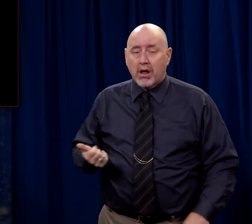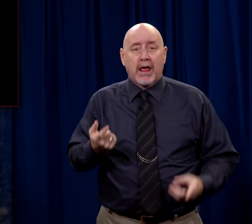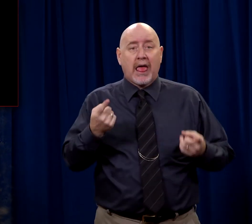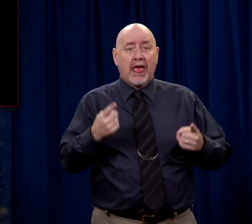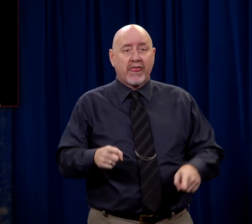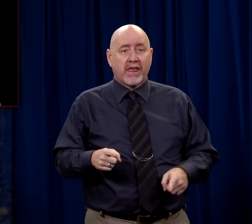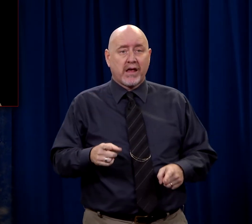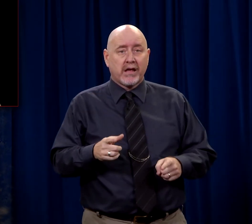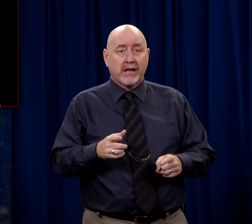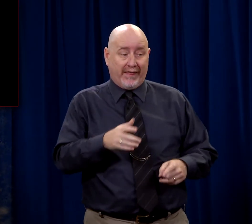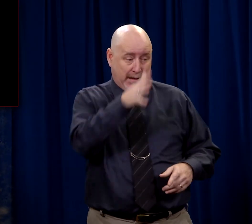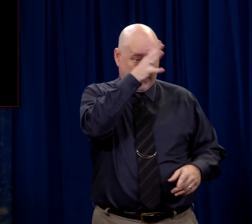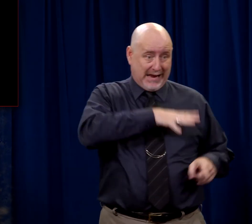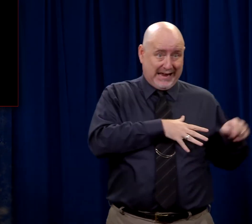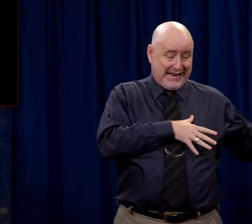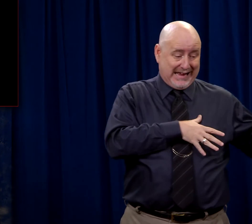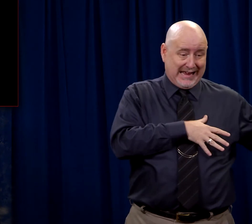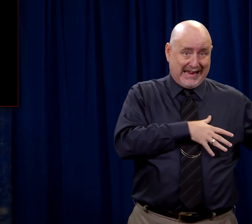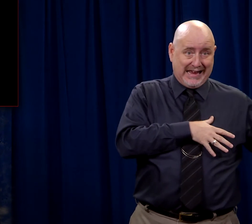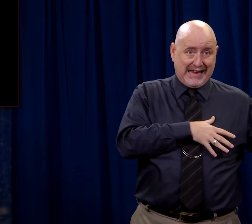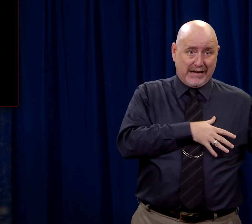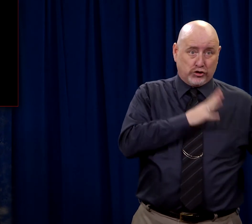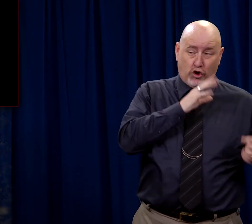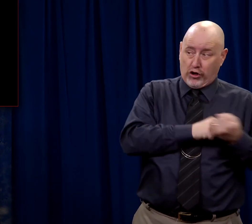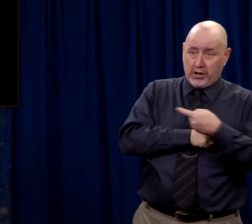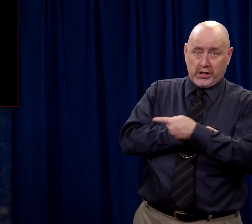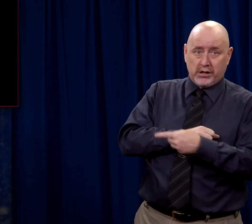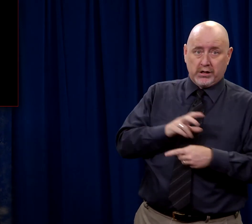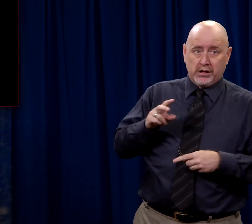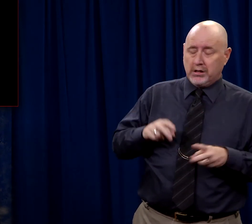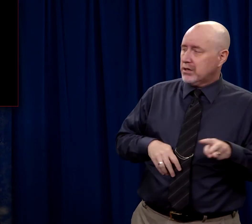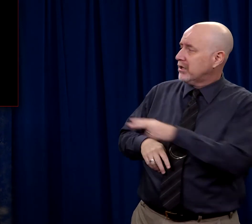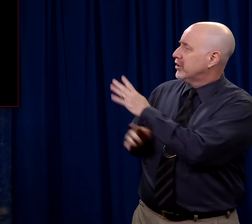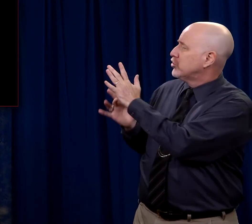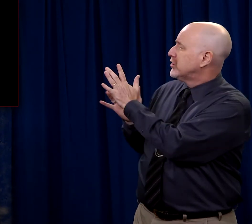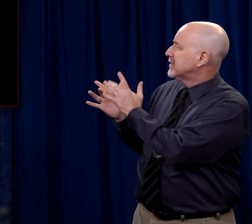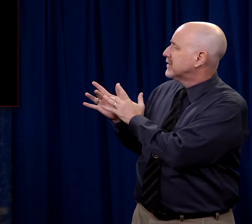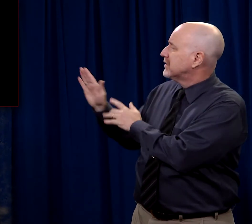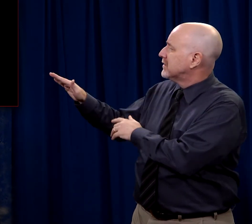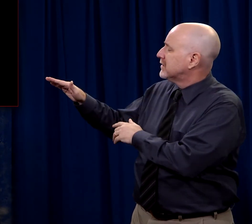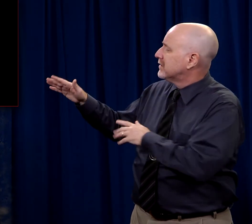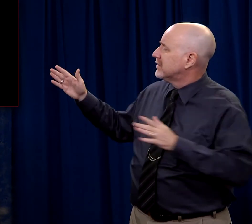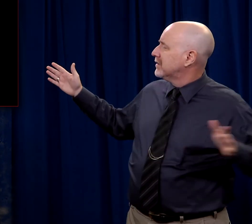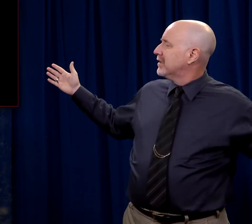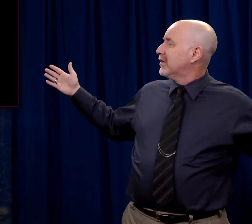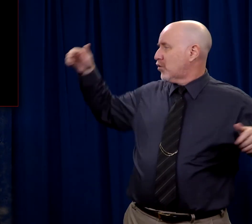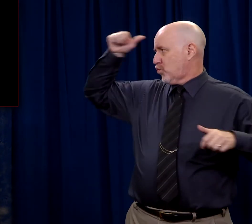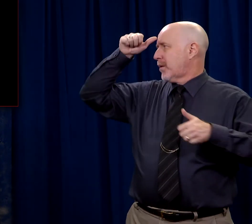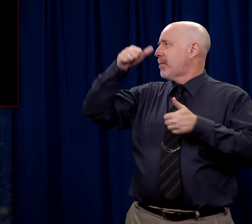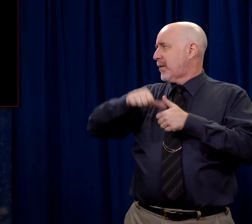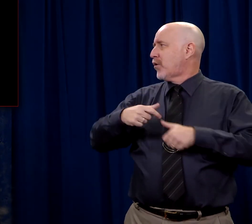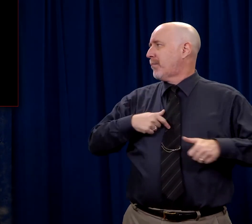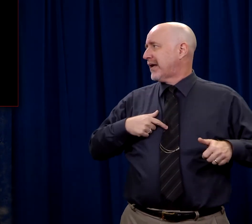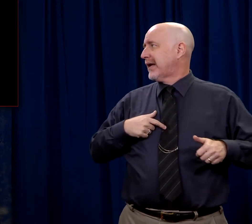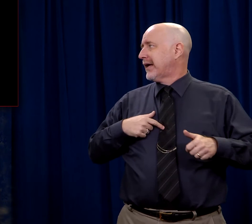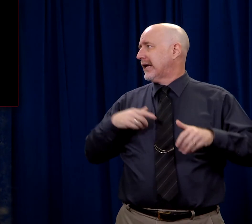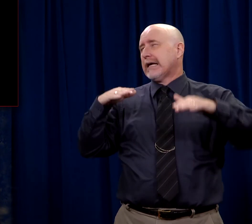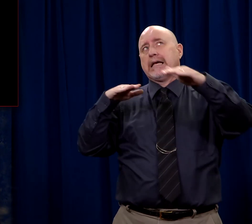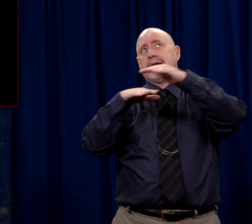And then this man turns to Jesus. This one who was speaking turns to Jesus and he says, Remember me when you